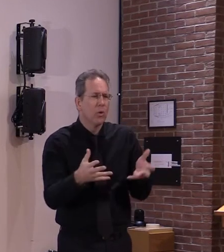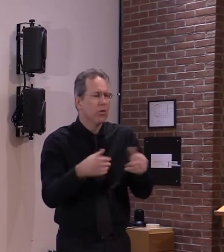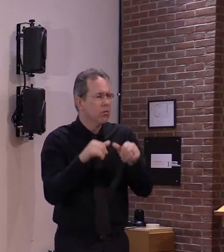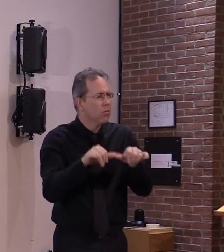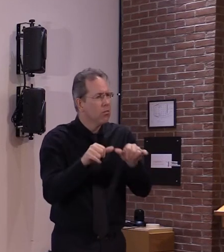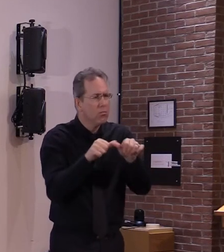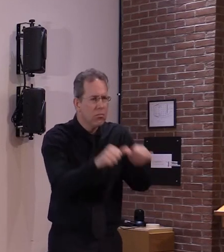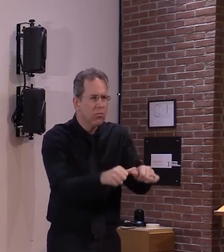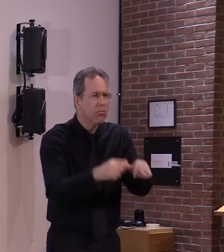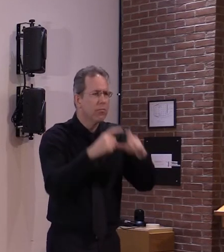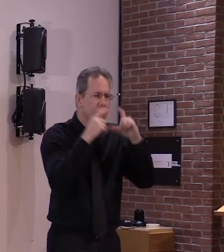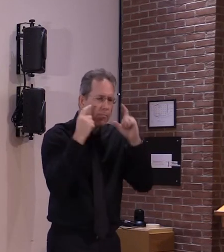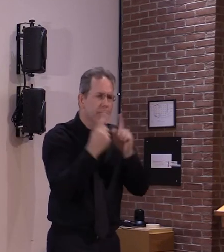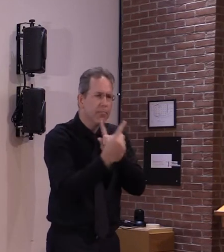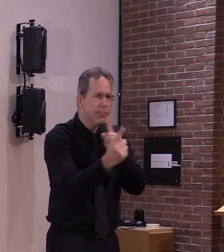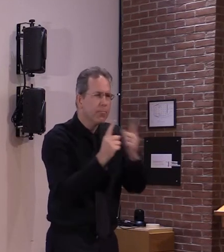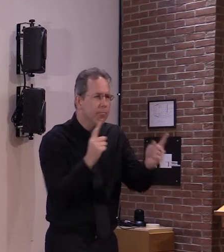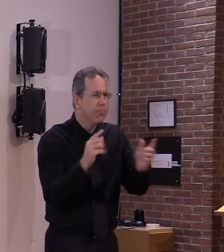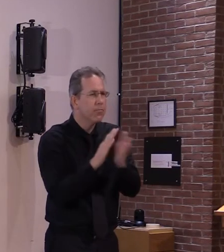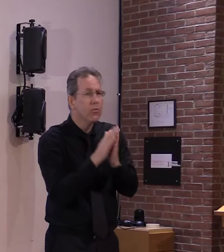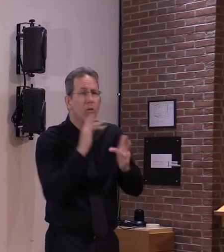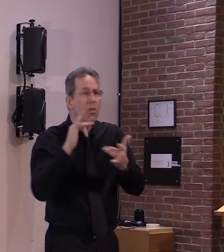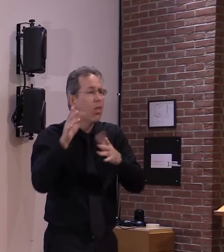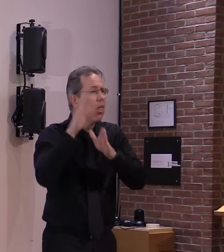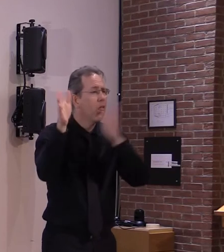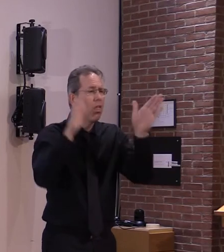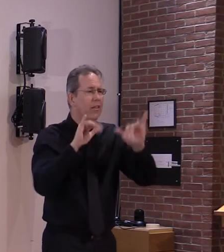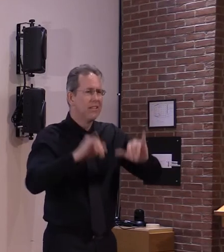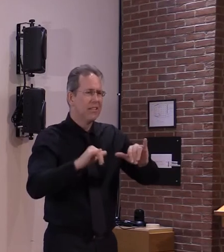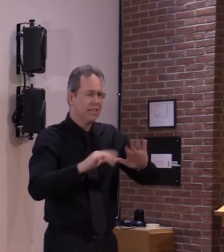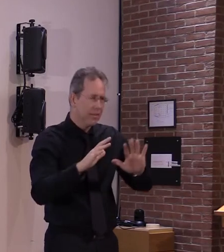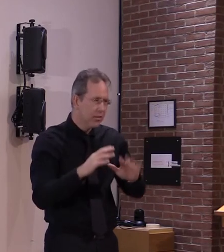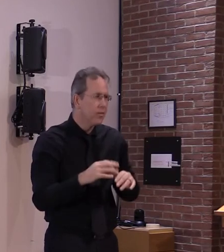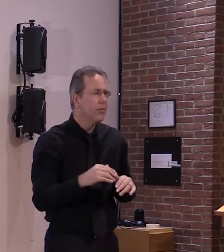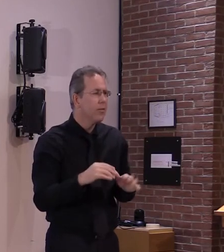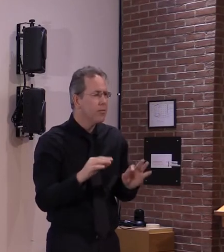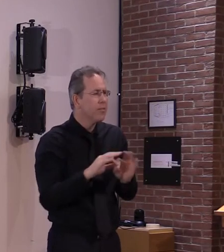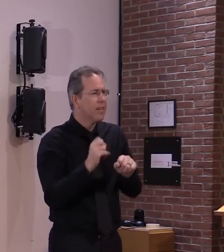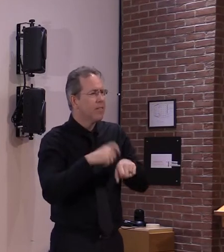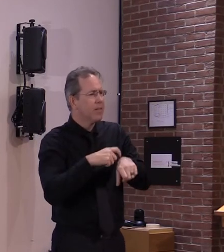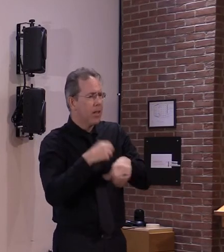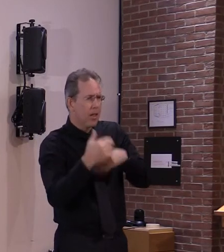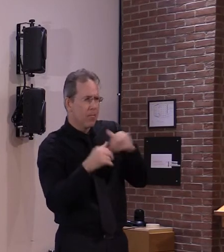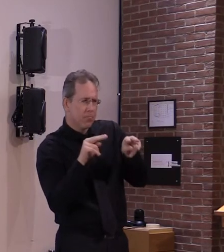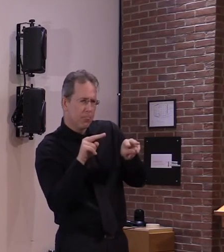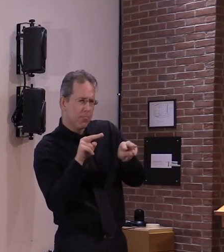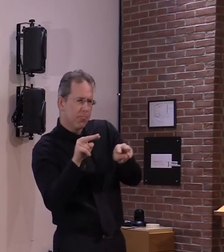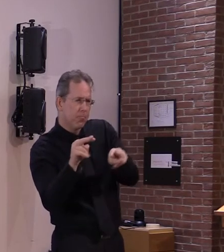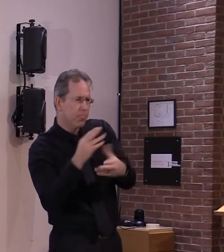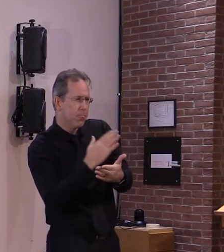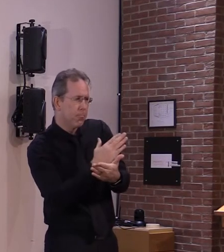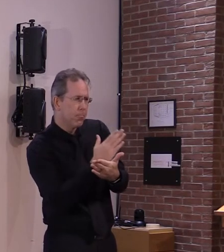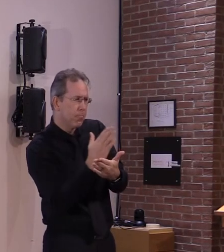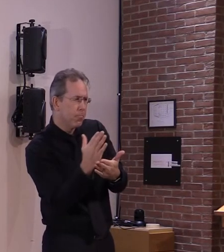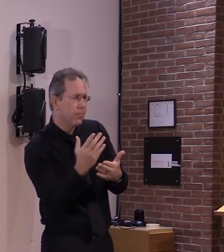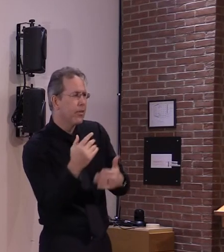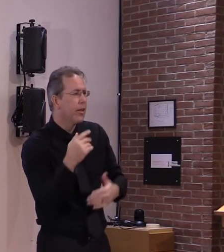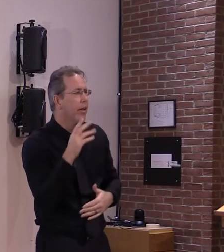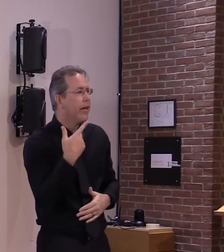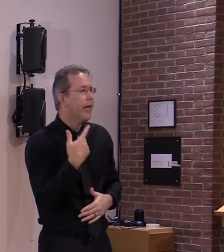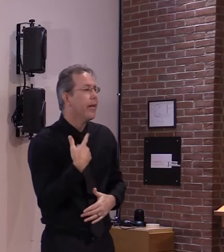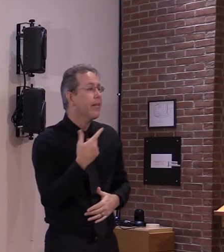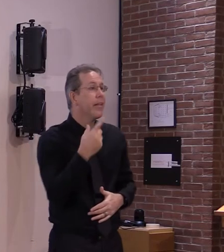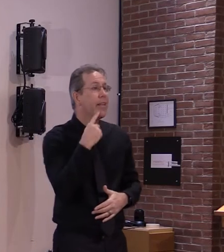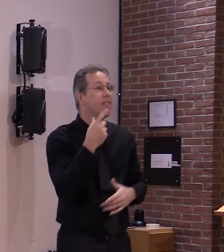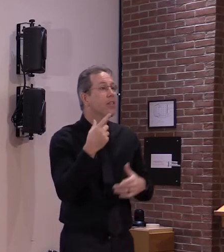we'll get out of this i don't want us to pay the price in all of january and february for instance if if we do take